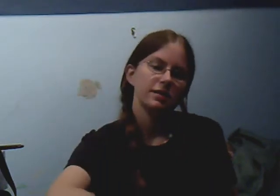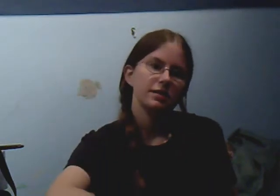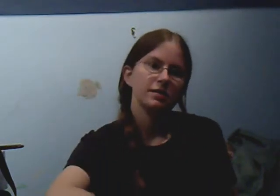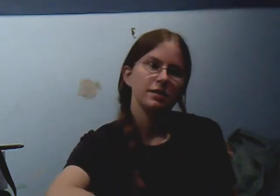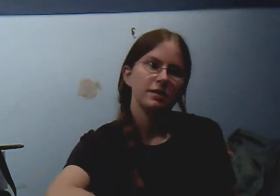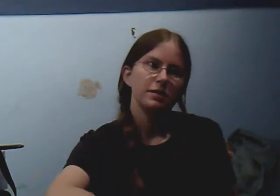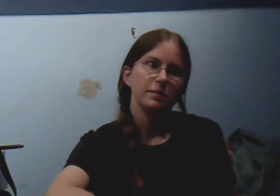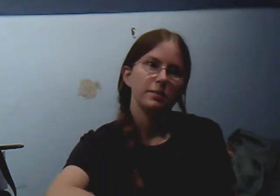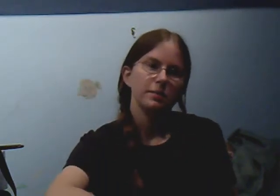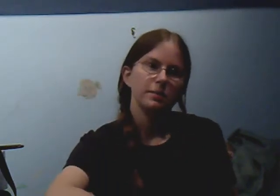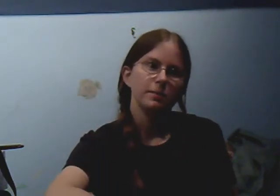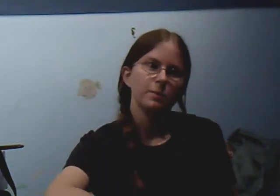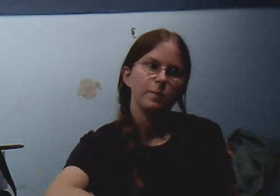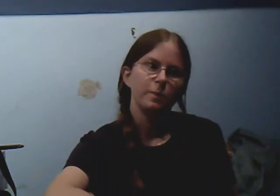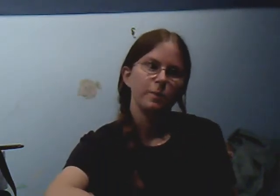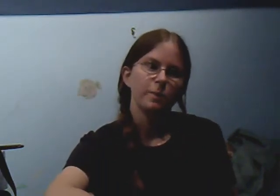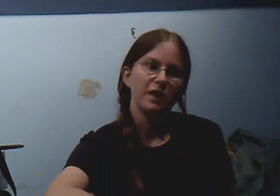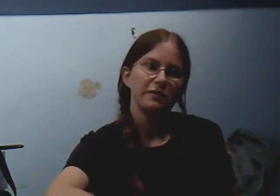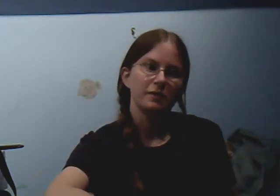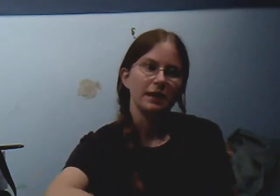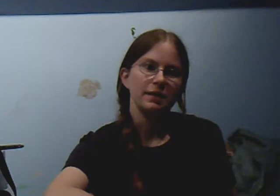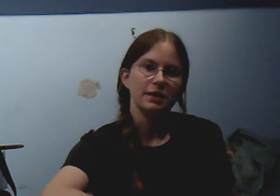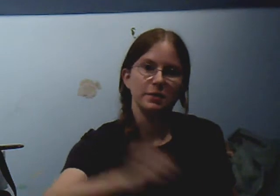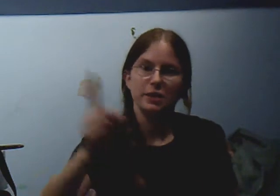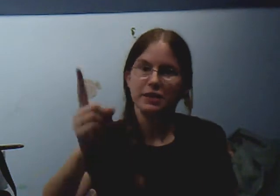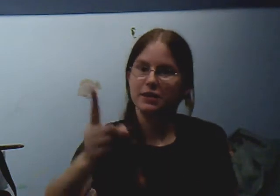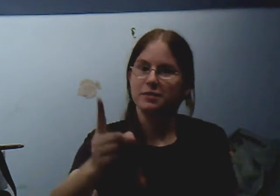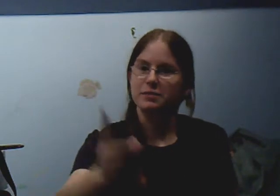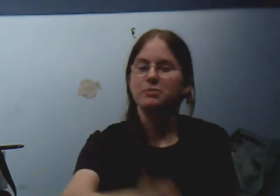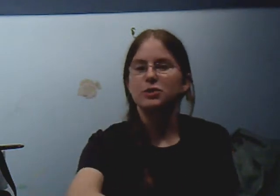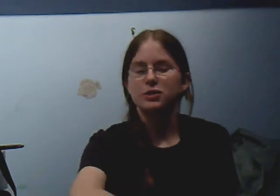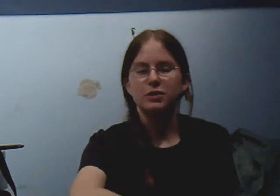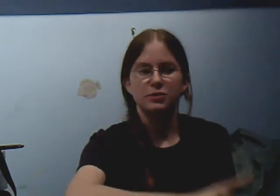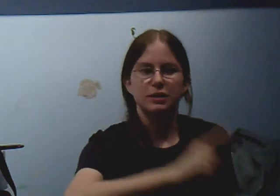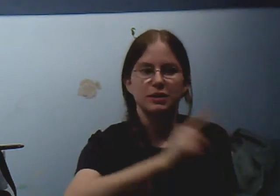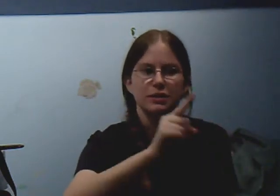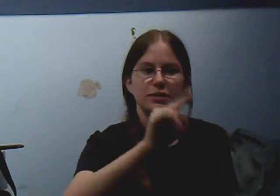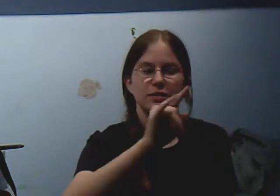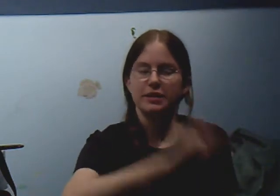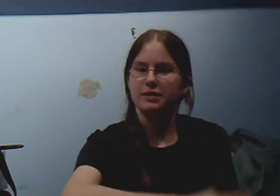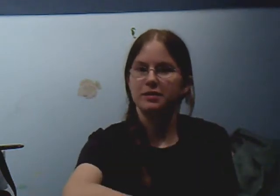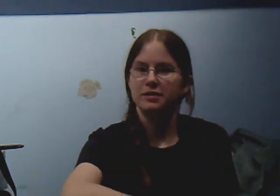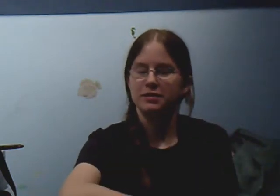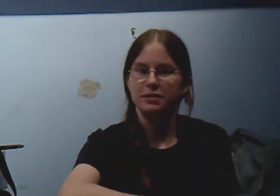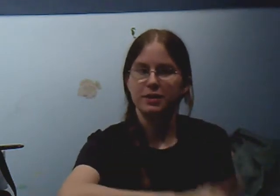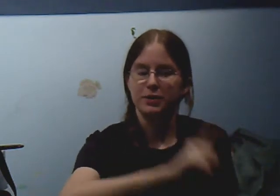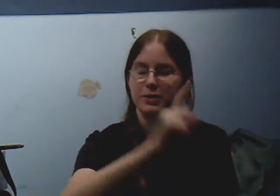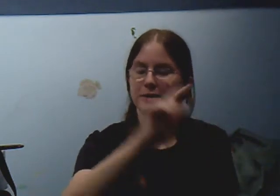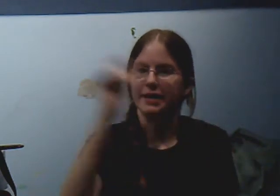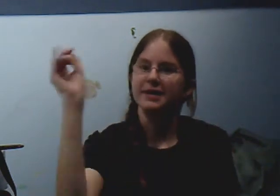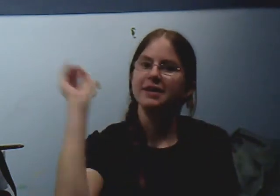is... I forgot. It's Monday, September 26th. There we go, yeah.